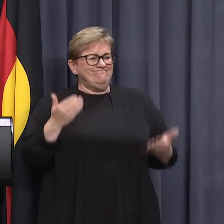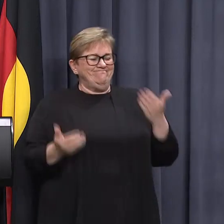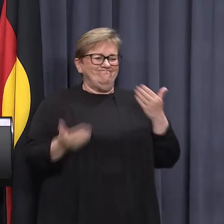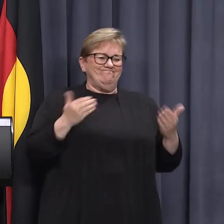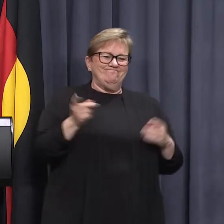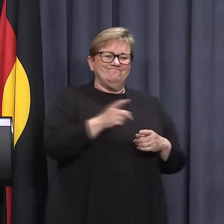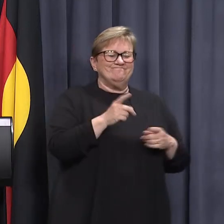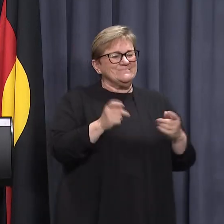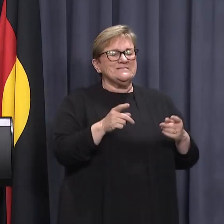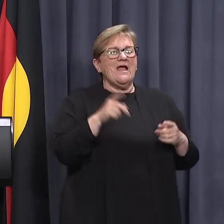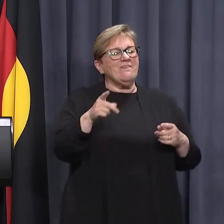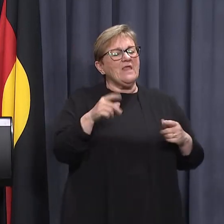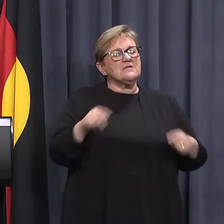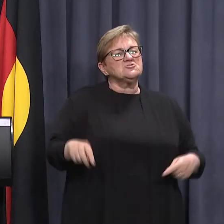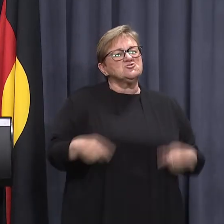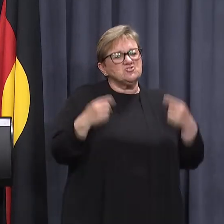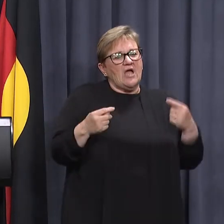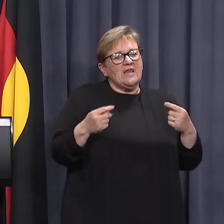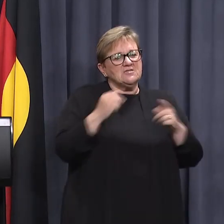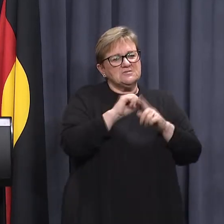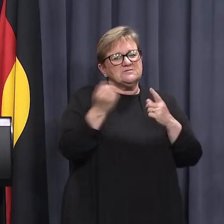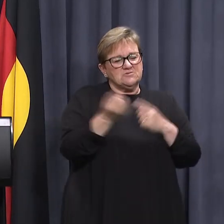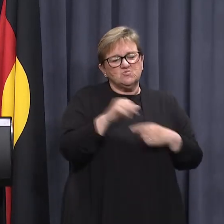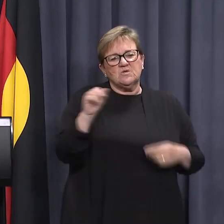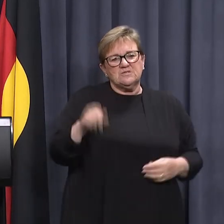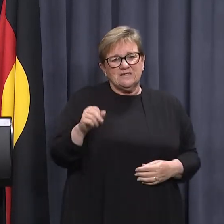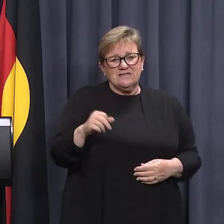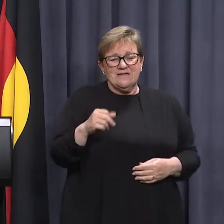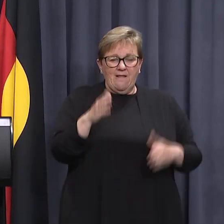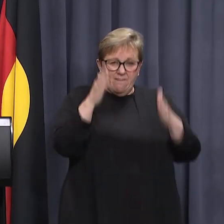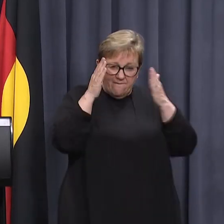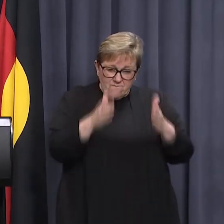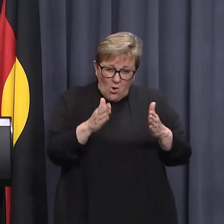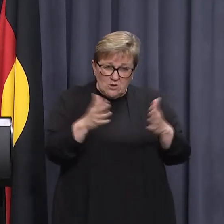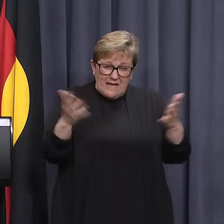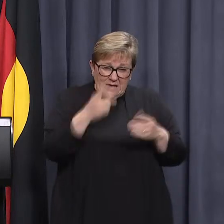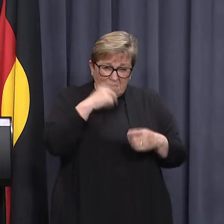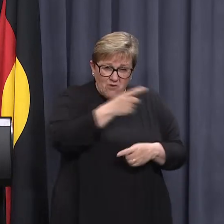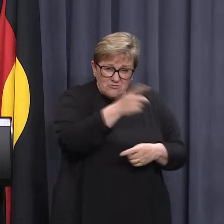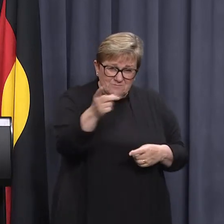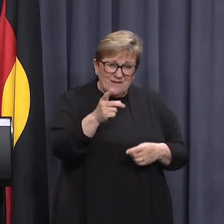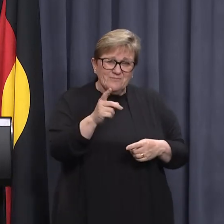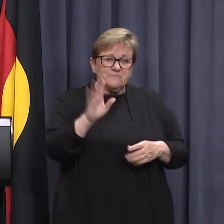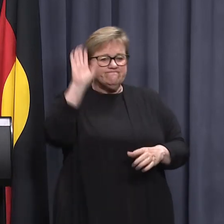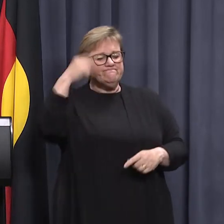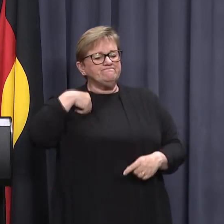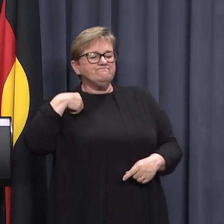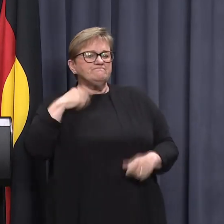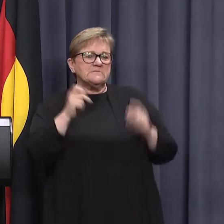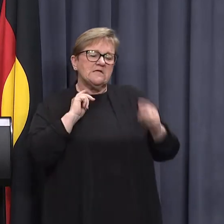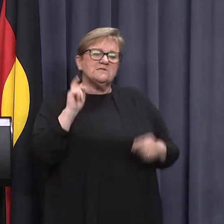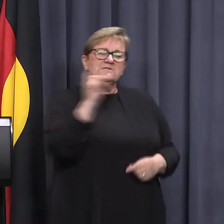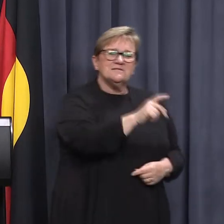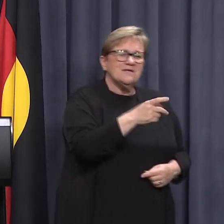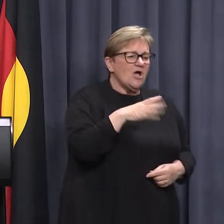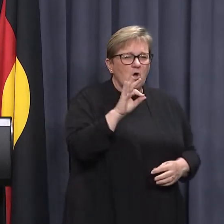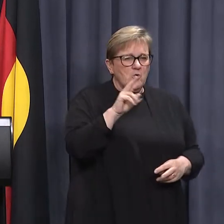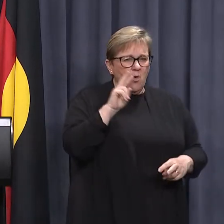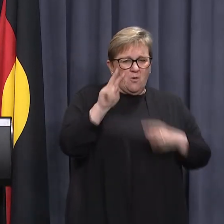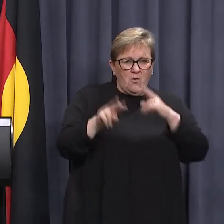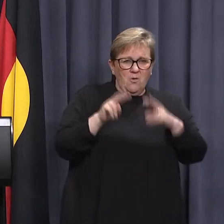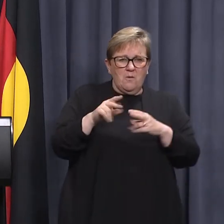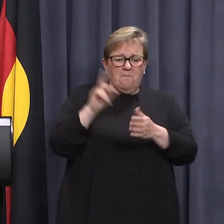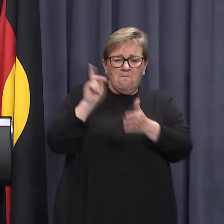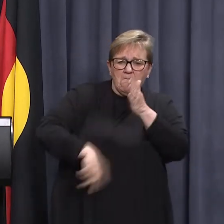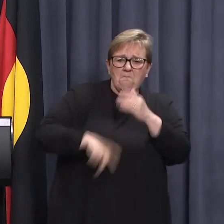this is a challenging set of circumstances. The focus is on encouraging people to come forward and get tested. We're not looking at any